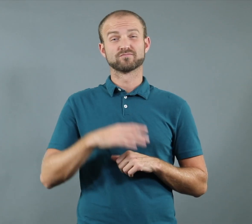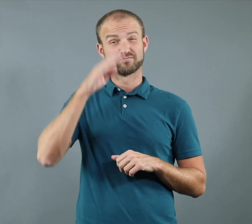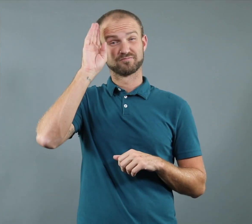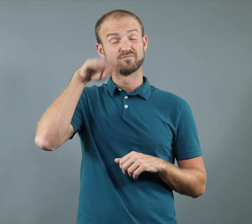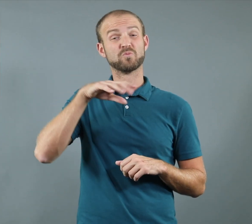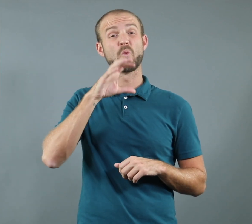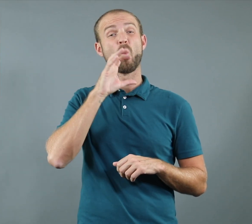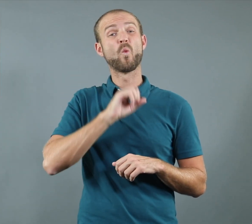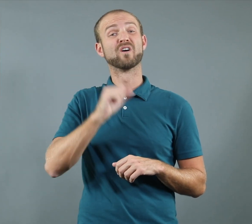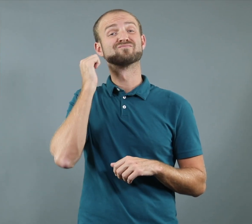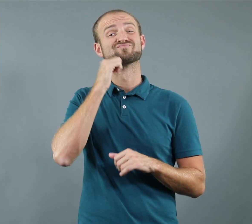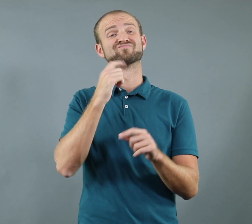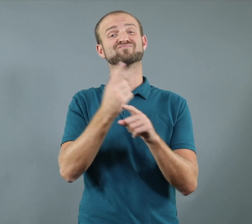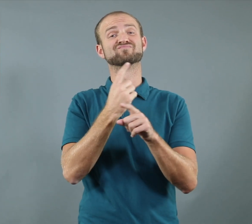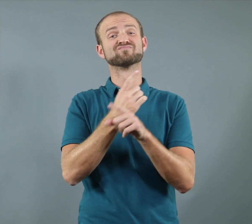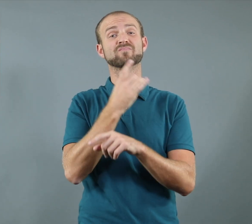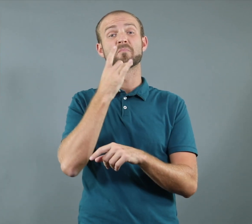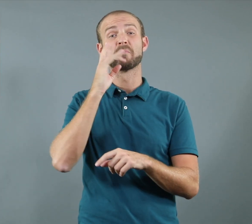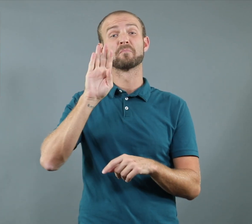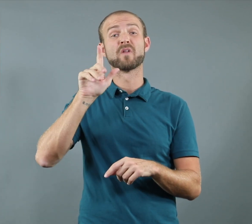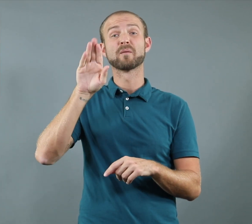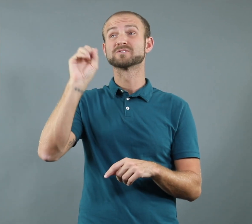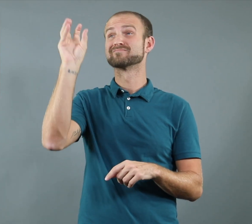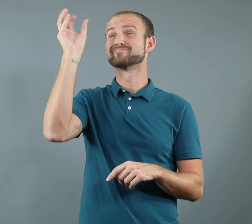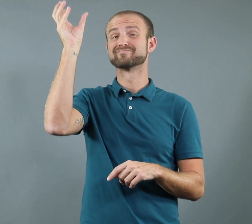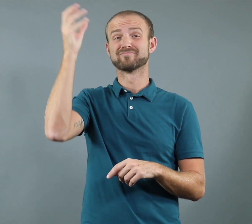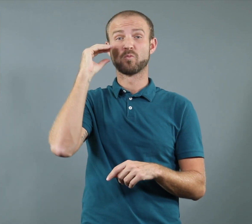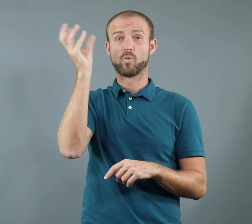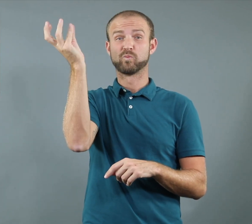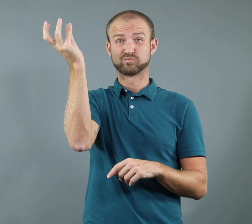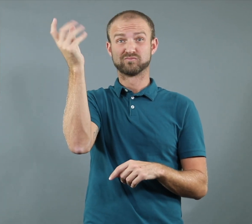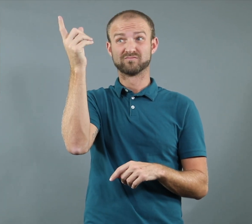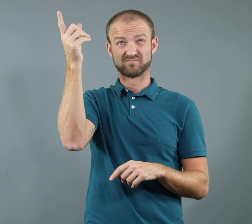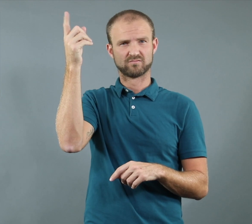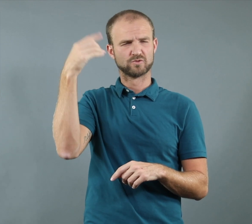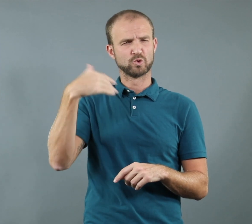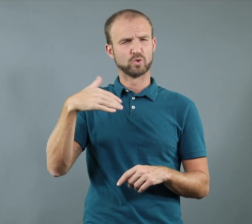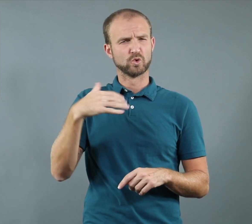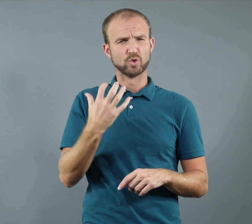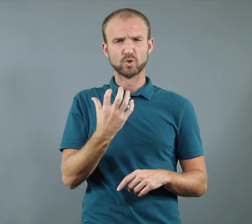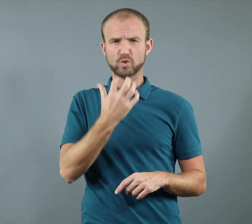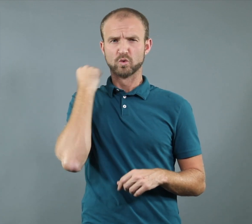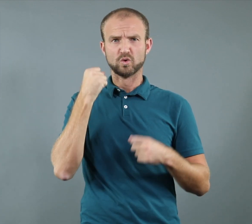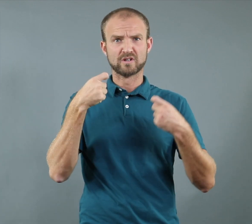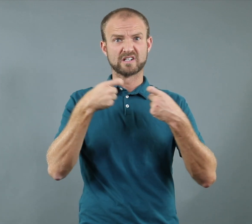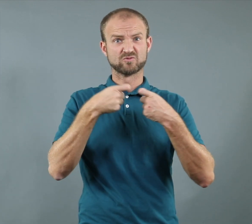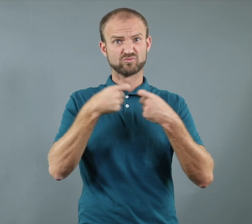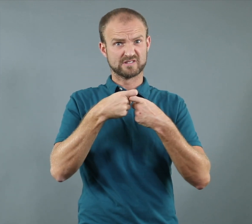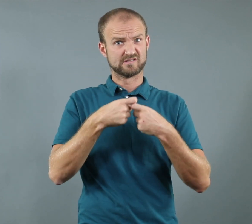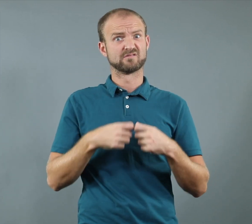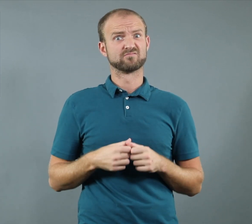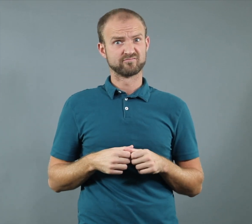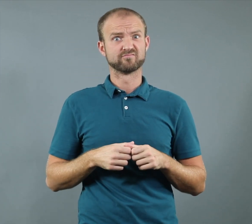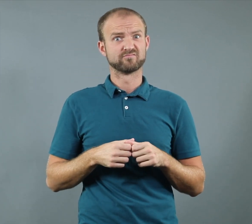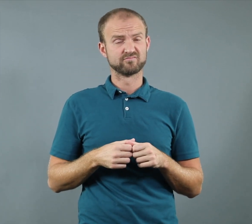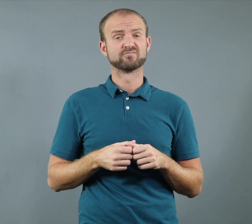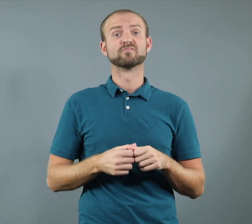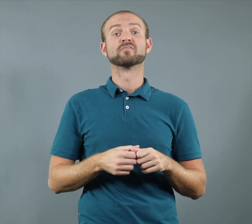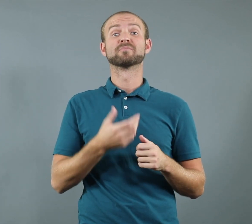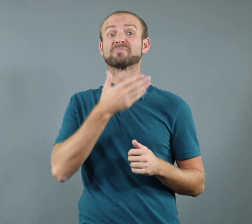The traditional incandescent light bulbs consume more energy than LED or CFL light bulbs. It is suggested that you